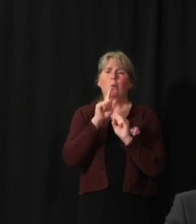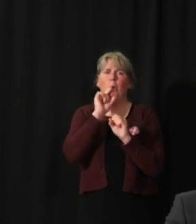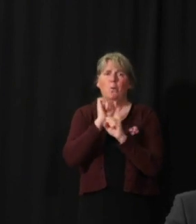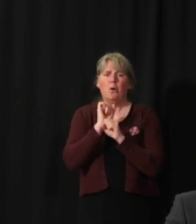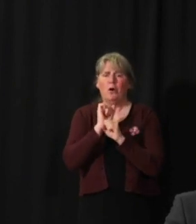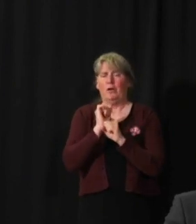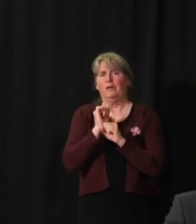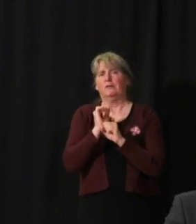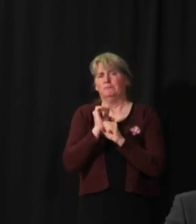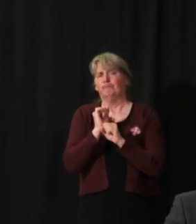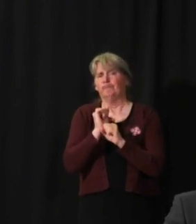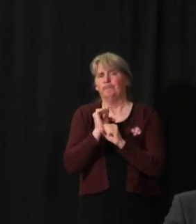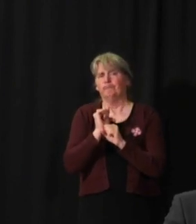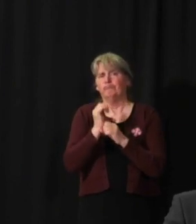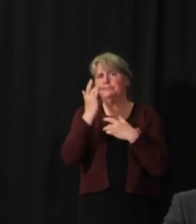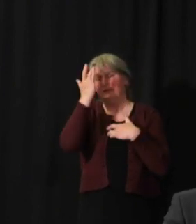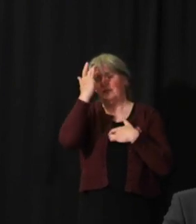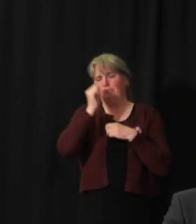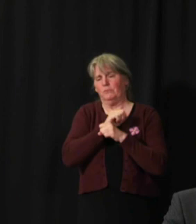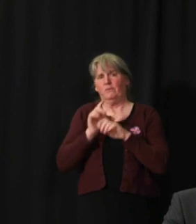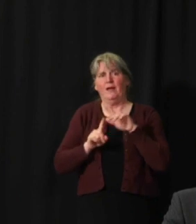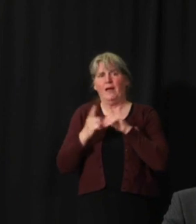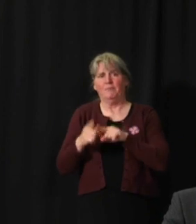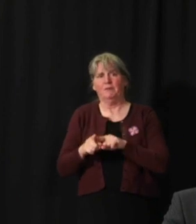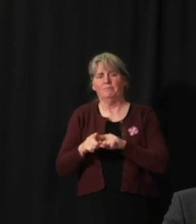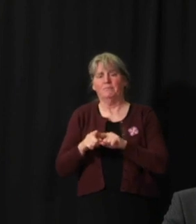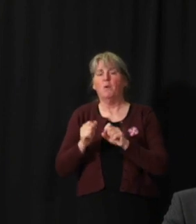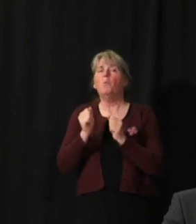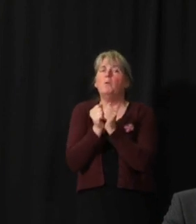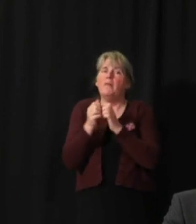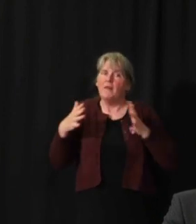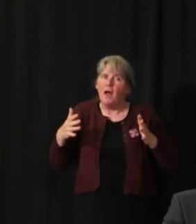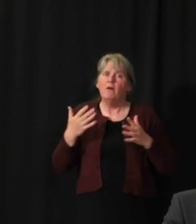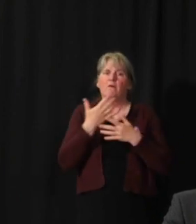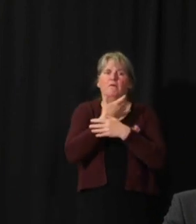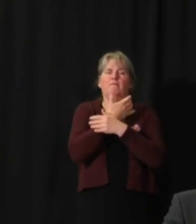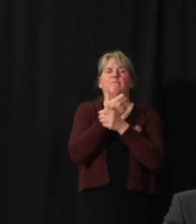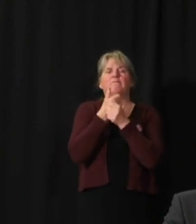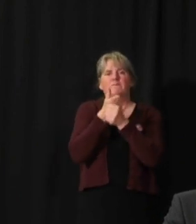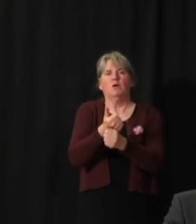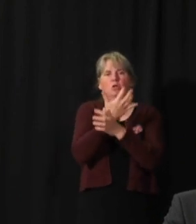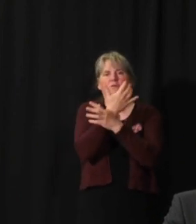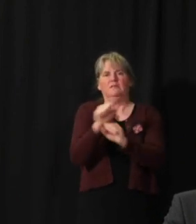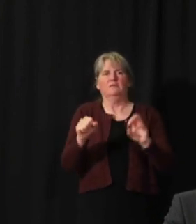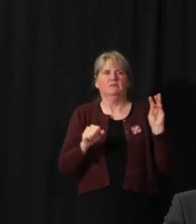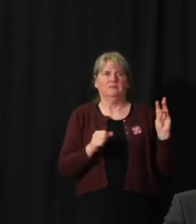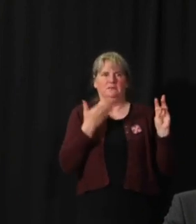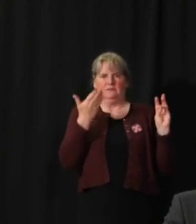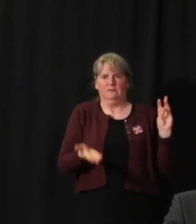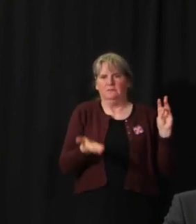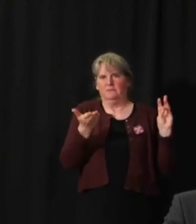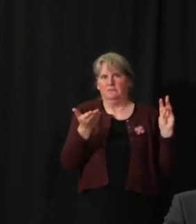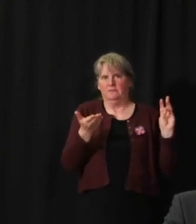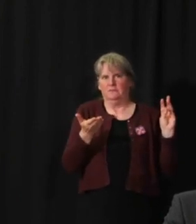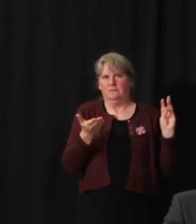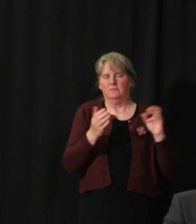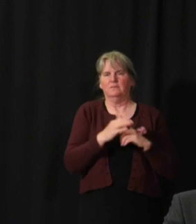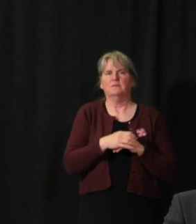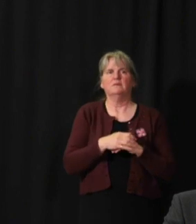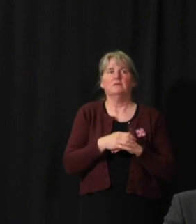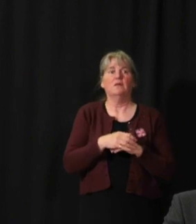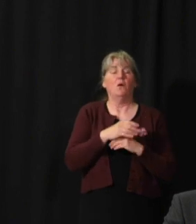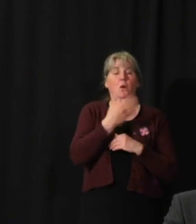one introduction with no public health measures. Now, the old model here is the SIR